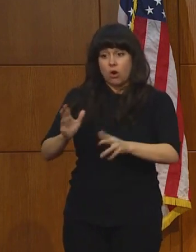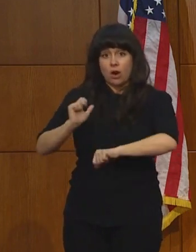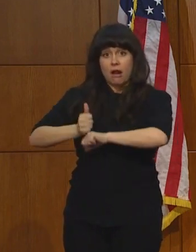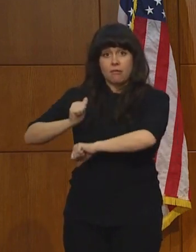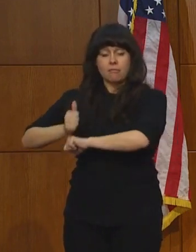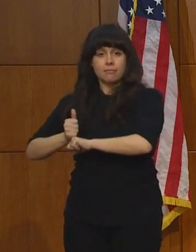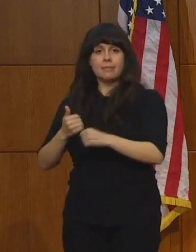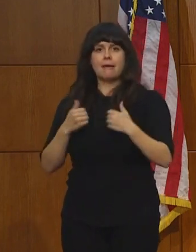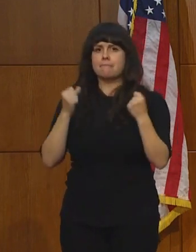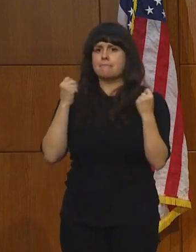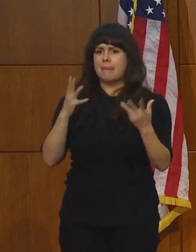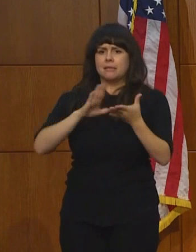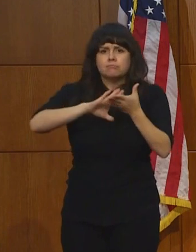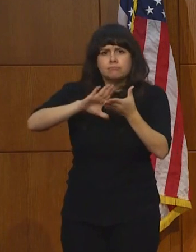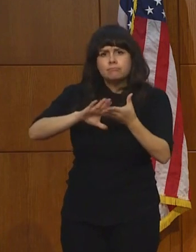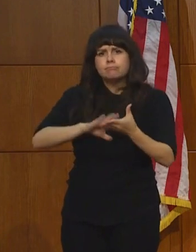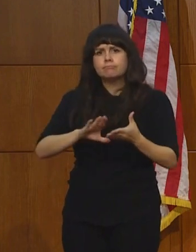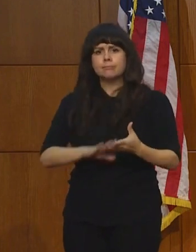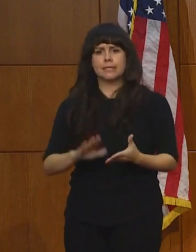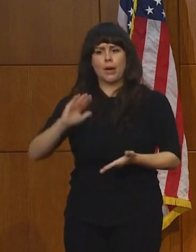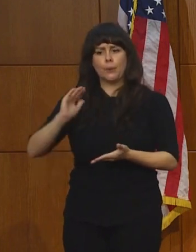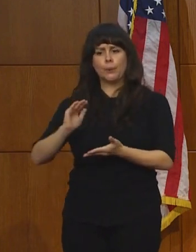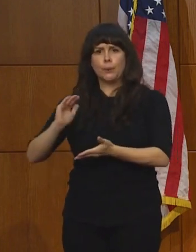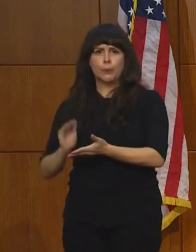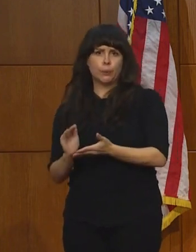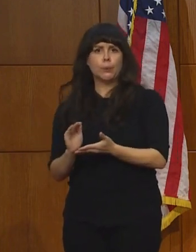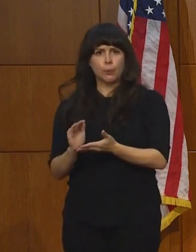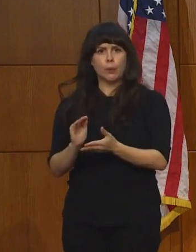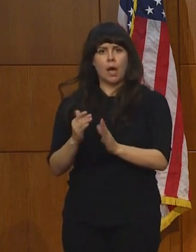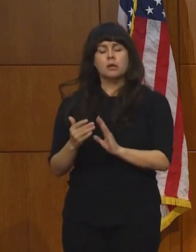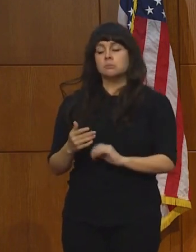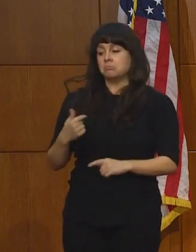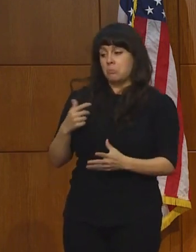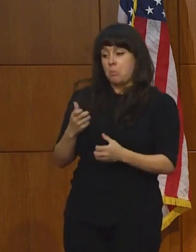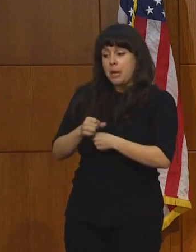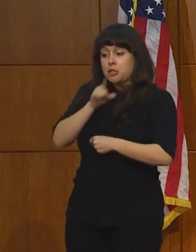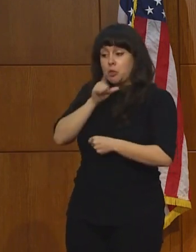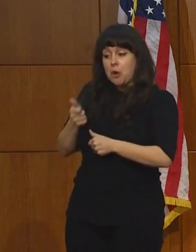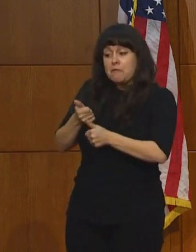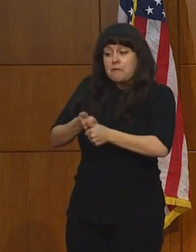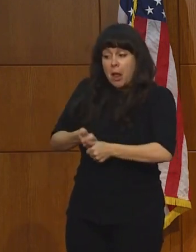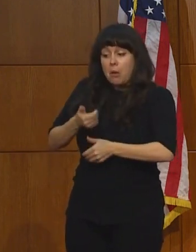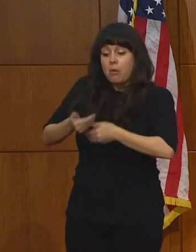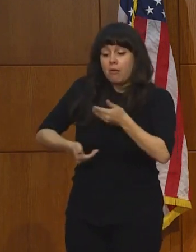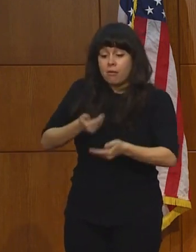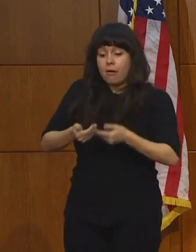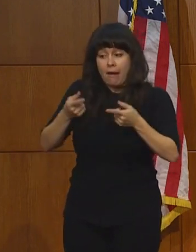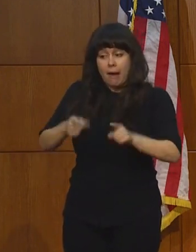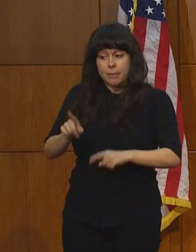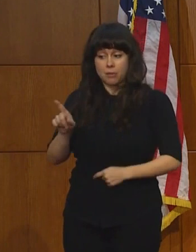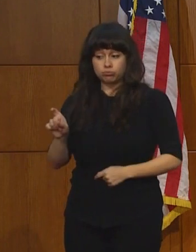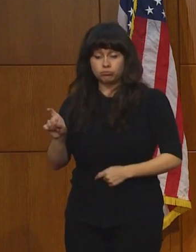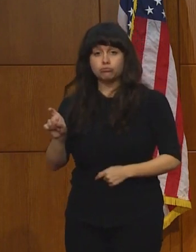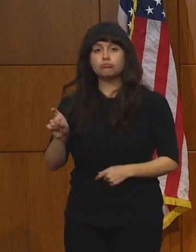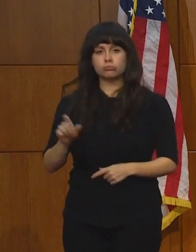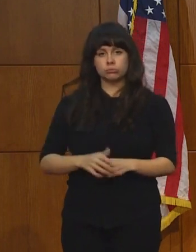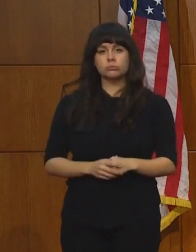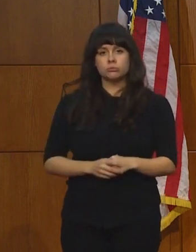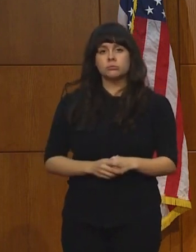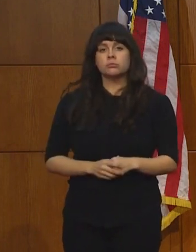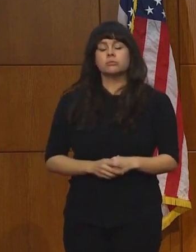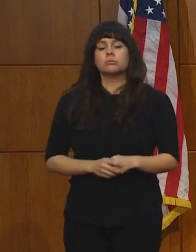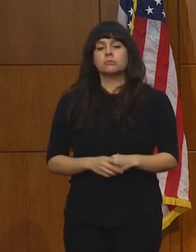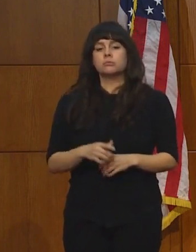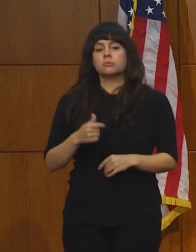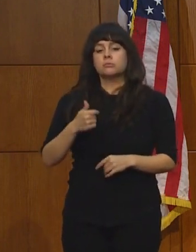and mitigation measures, and I want to be sure those mayors are following through on their promises. And I've